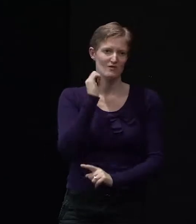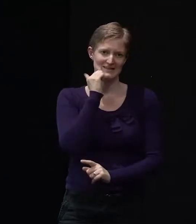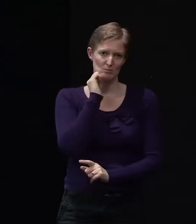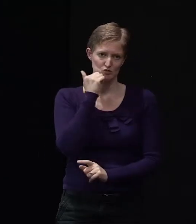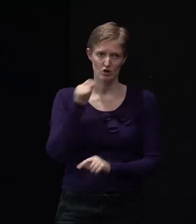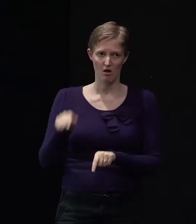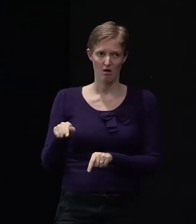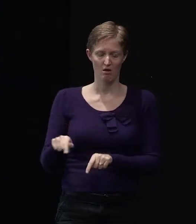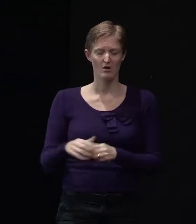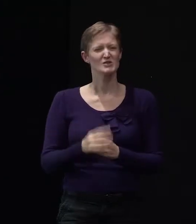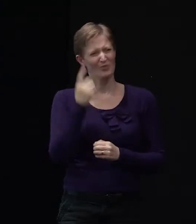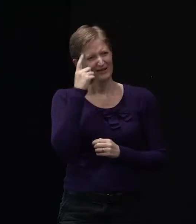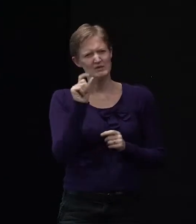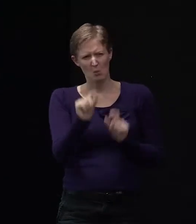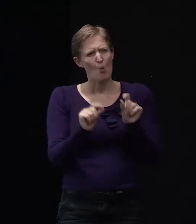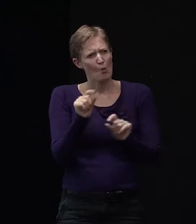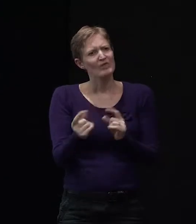about all the little things that you can do.